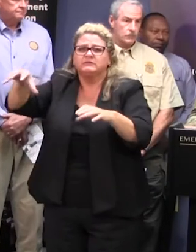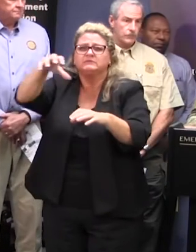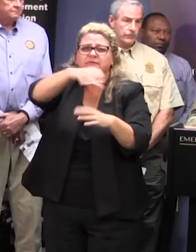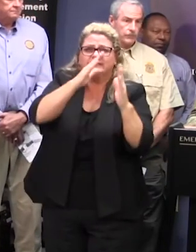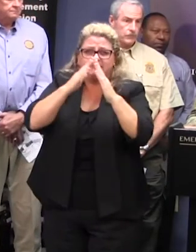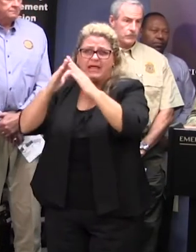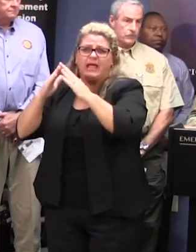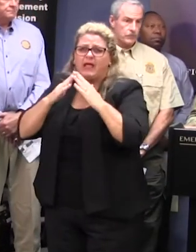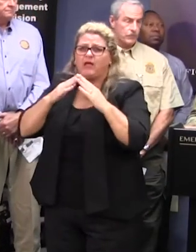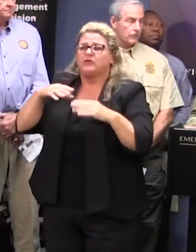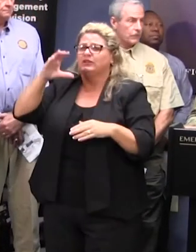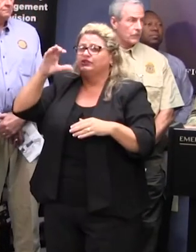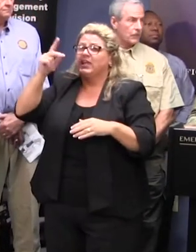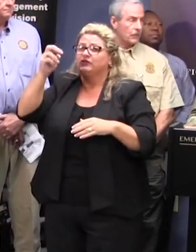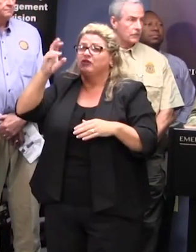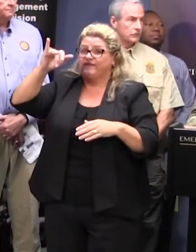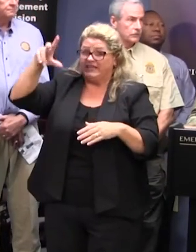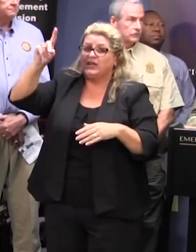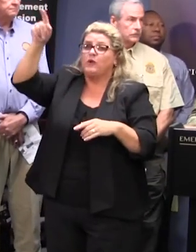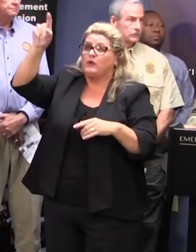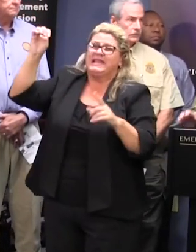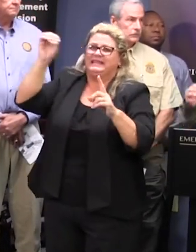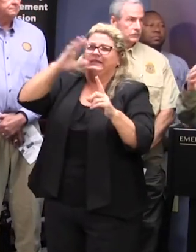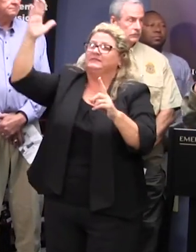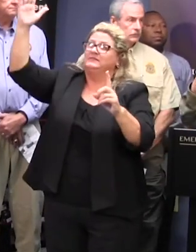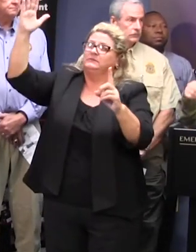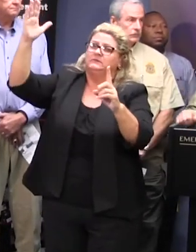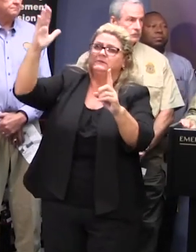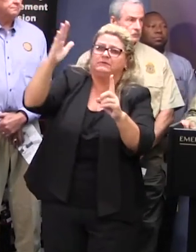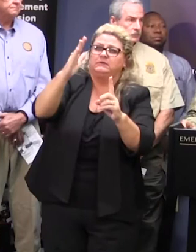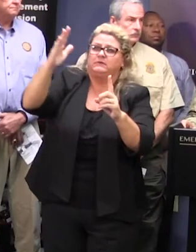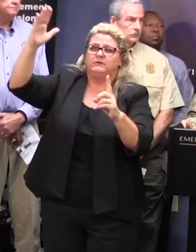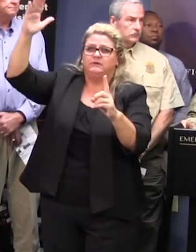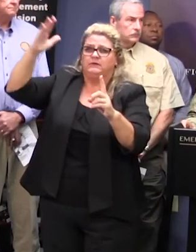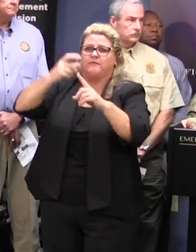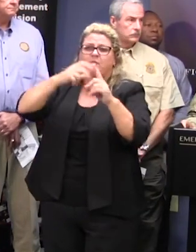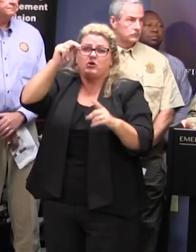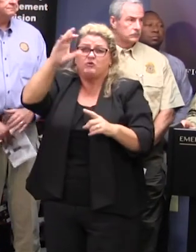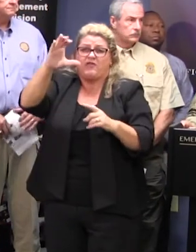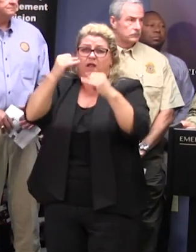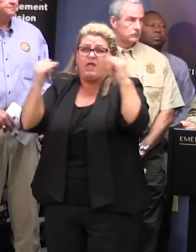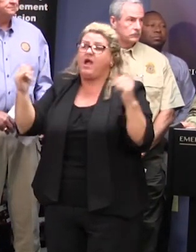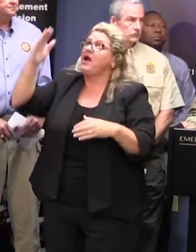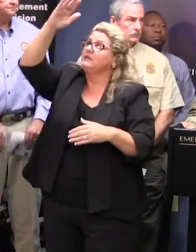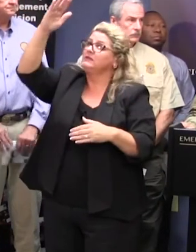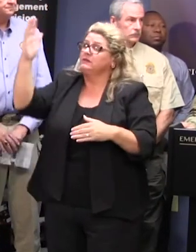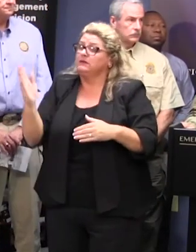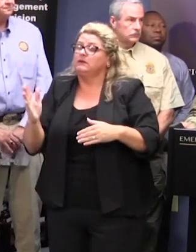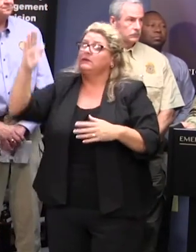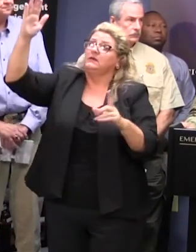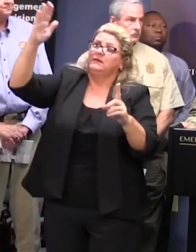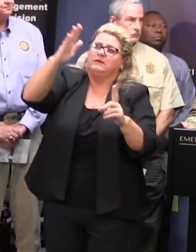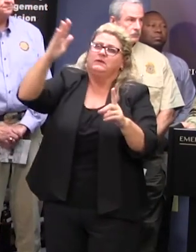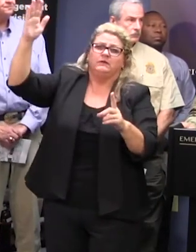uh mainly from chesterfield county east uh about two counties deep from the north carolina border uh that has